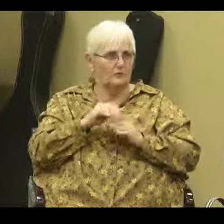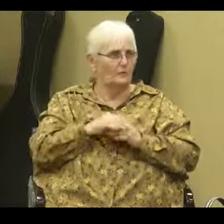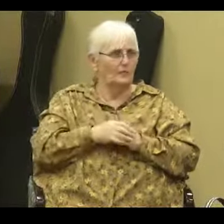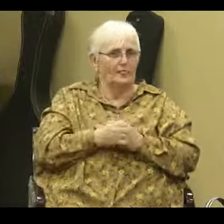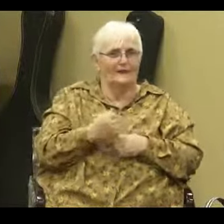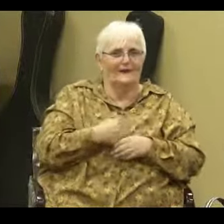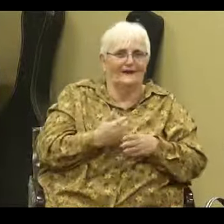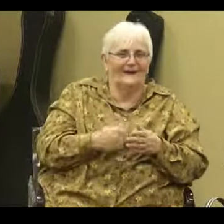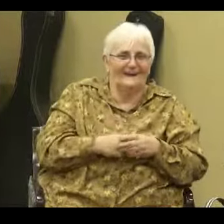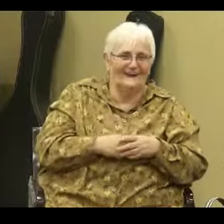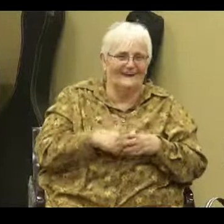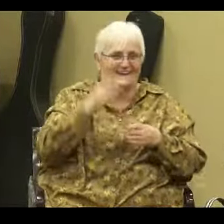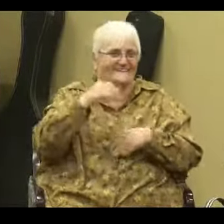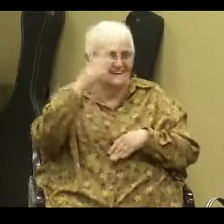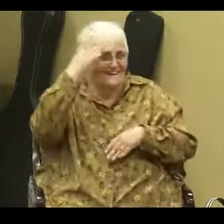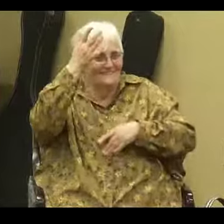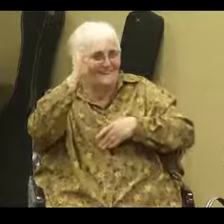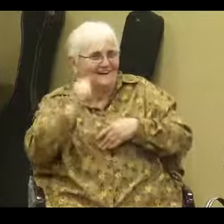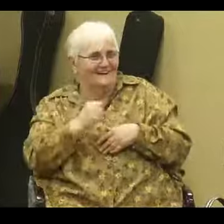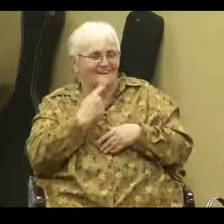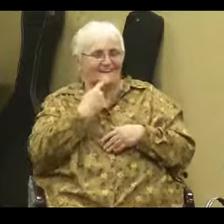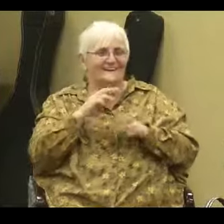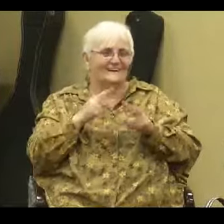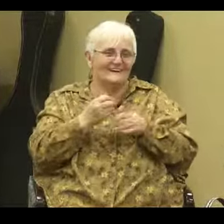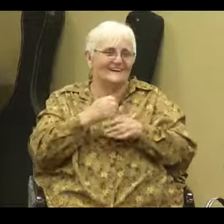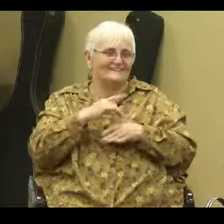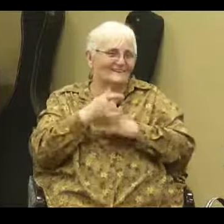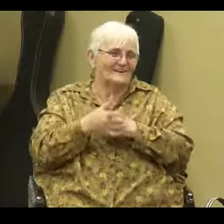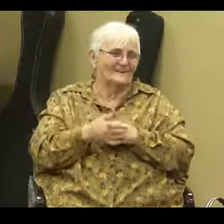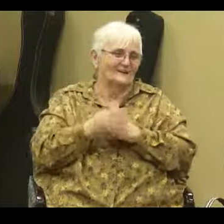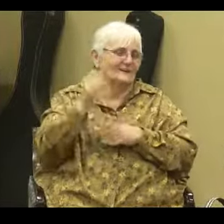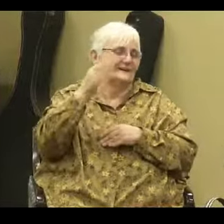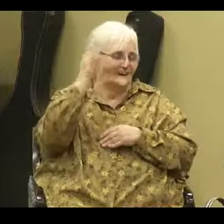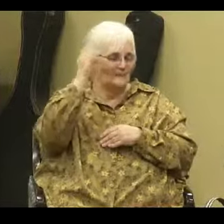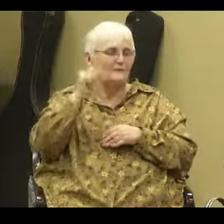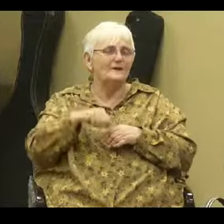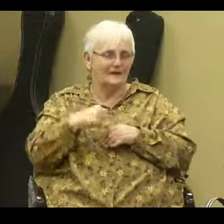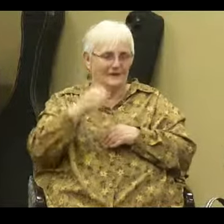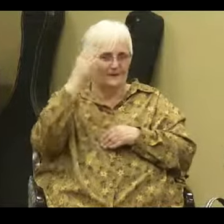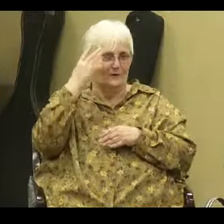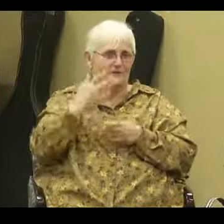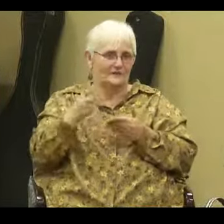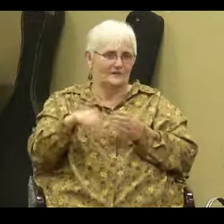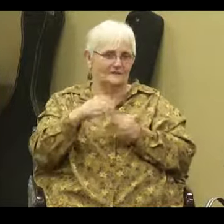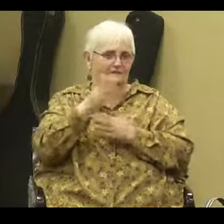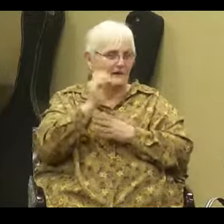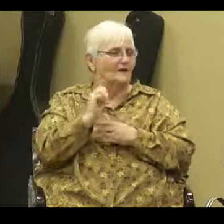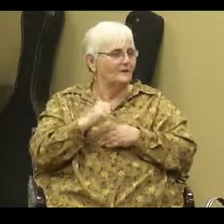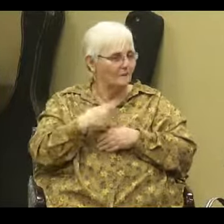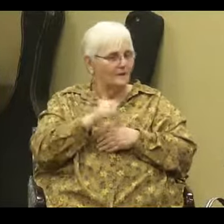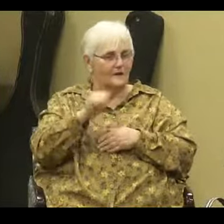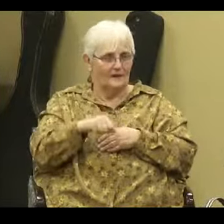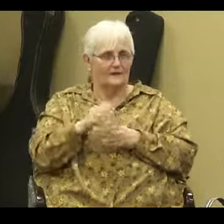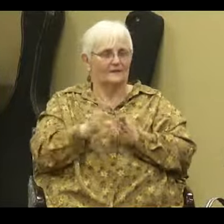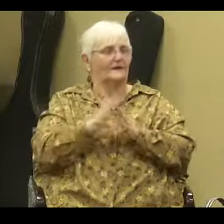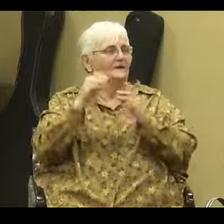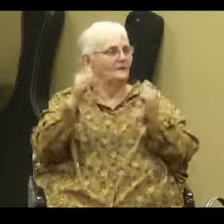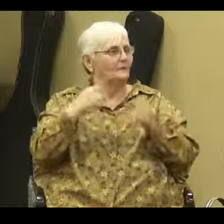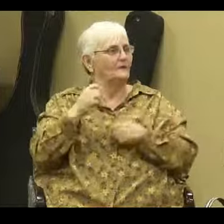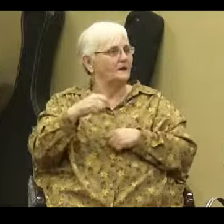God is a God of knowledge. And I stated earlier, we can know the things of God. Okay, we can. Hallelujah. We can know the things